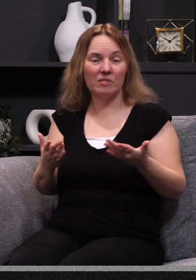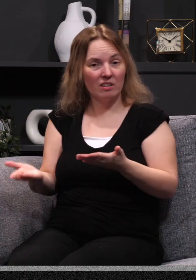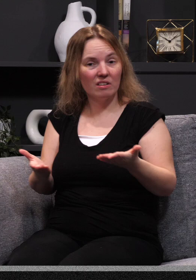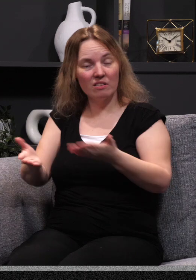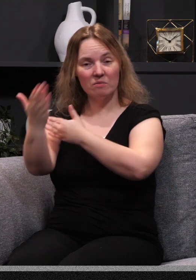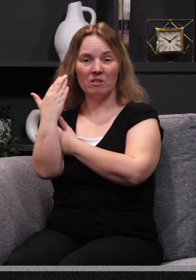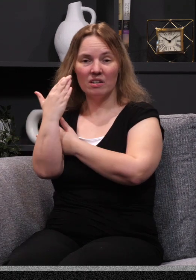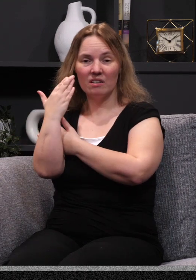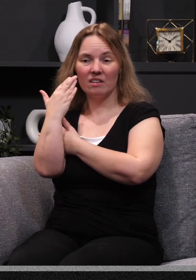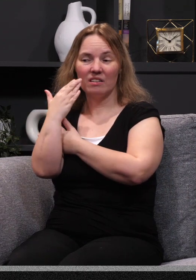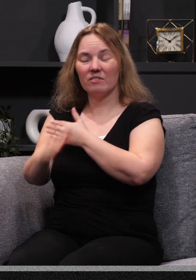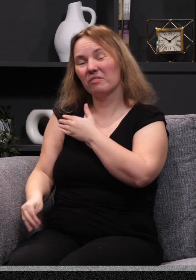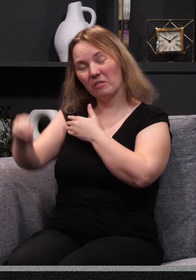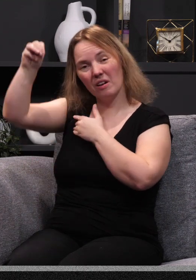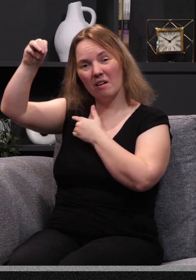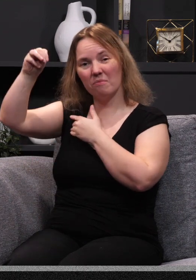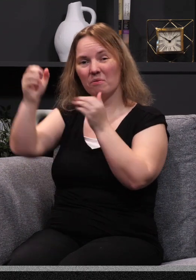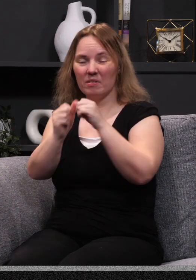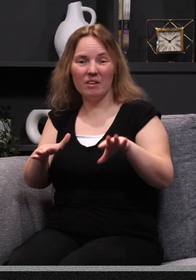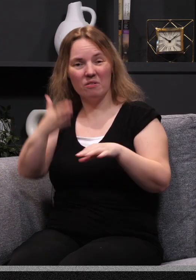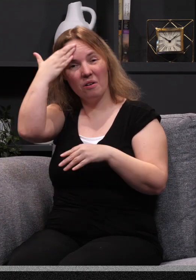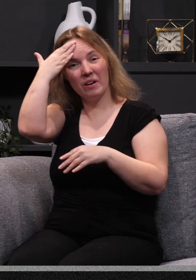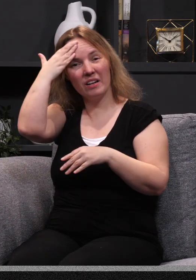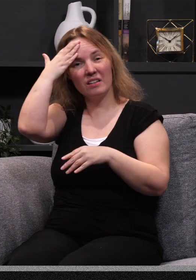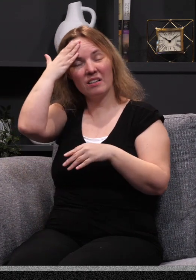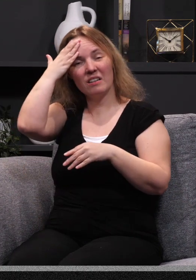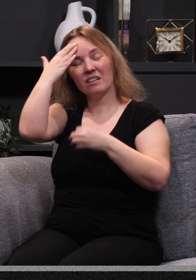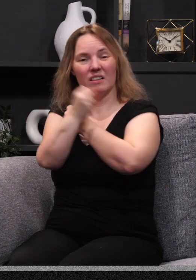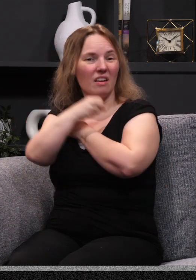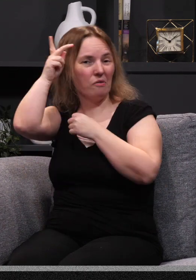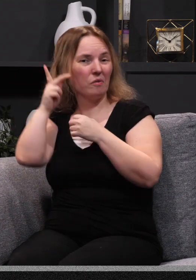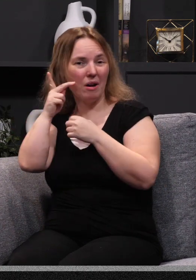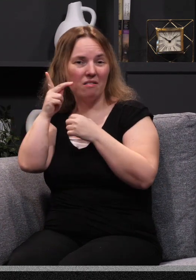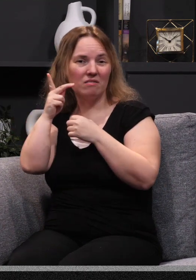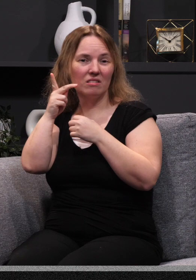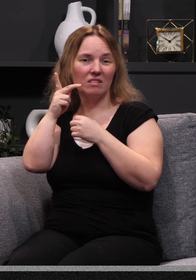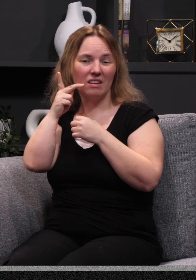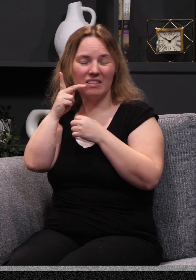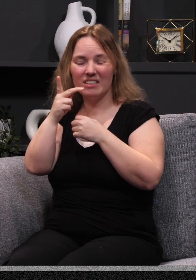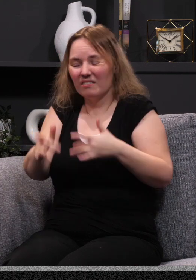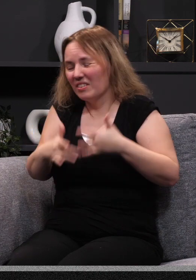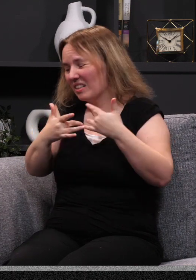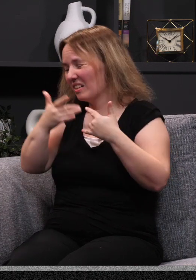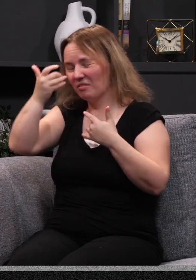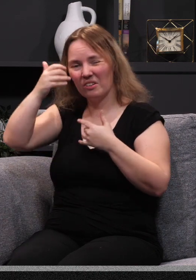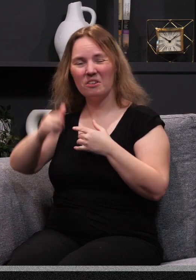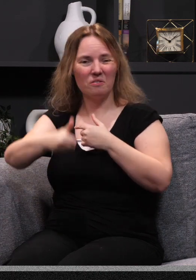this morning have grown up without really knowing love, maybe even the love of a parent. Because of that, we've had to deal with just a sense of rejection